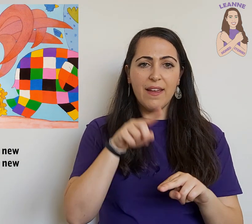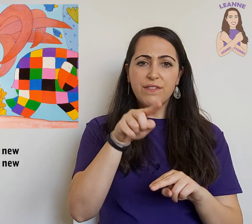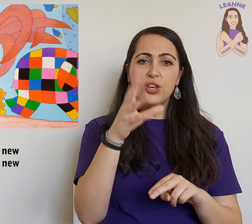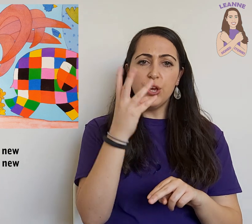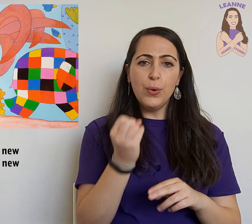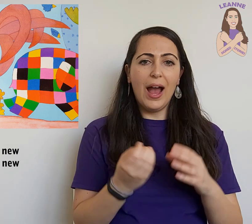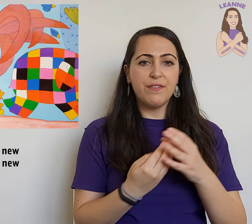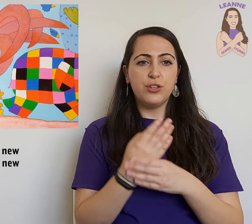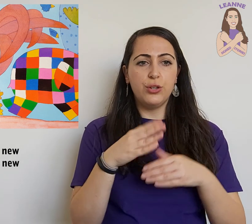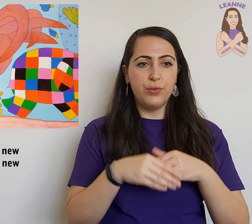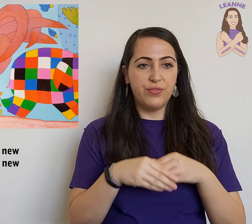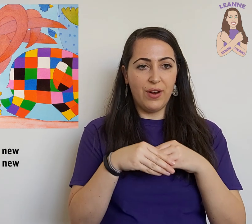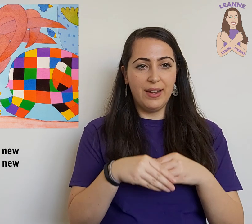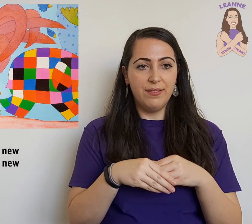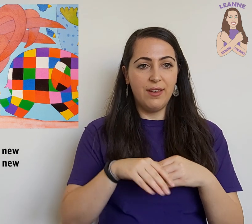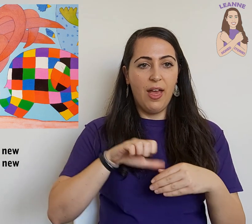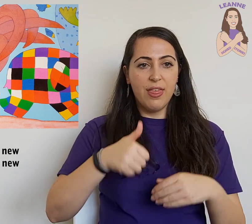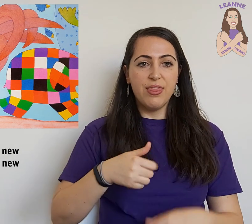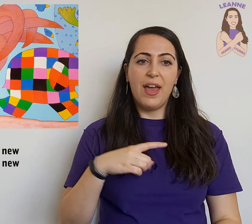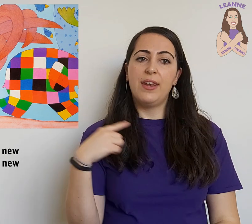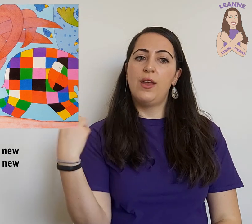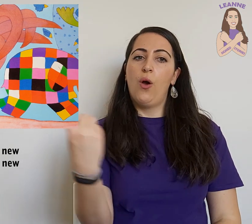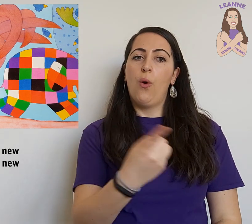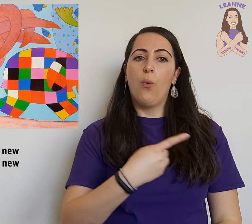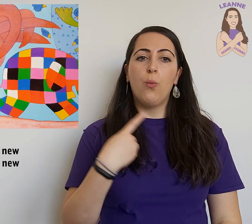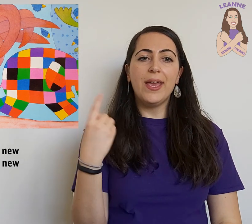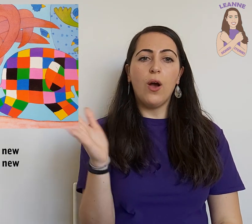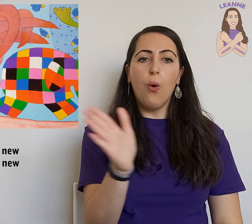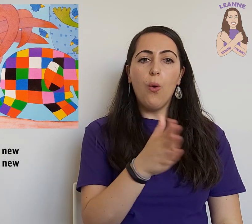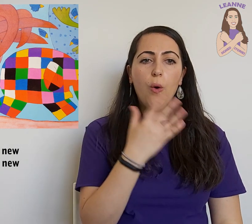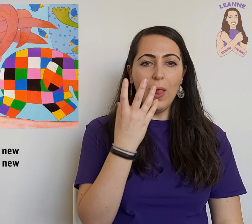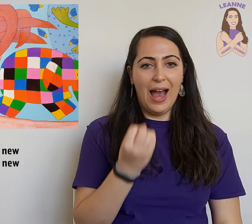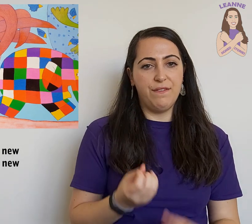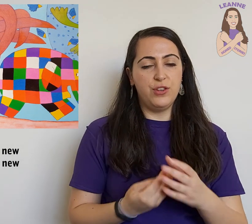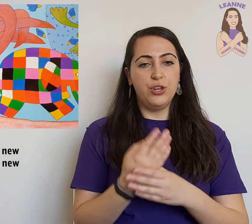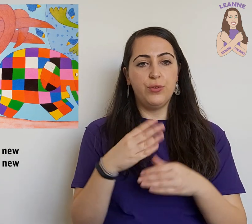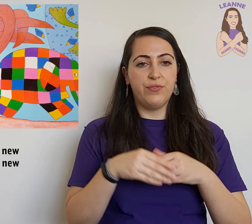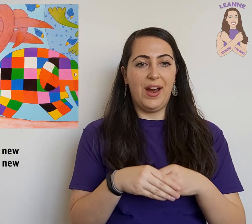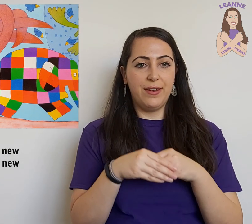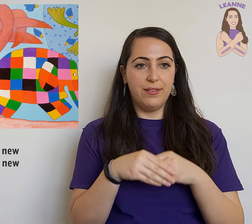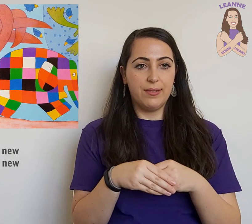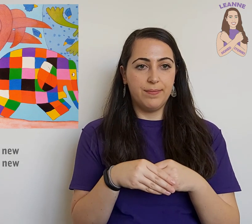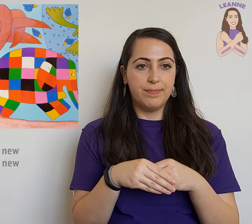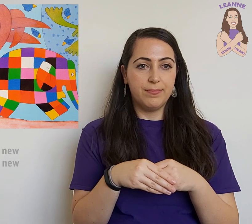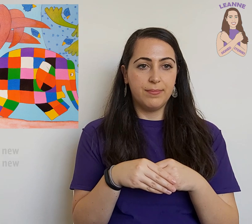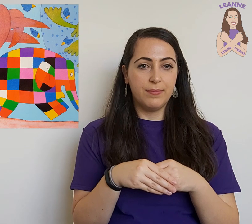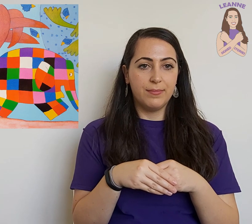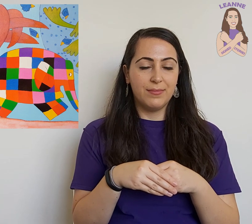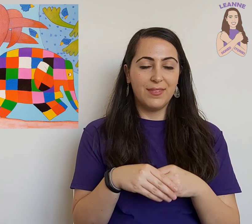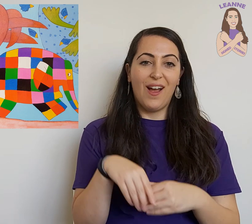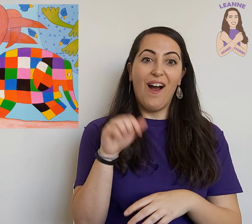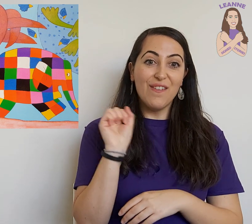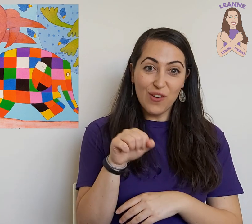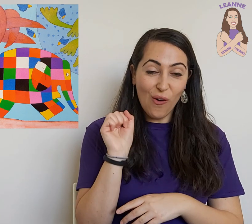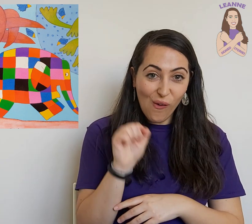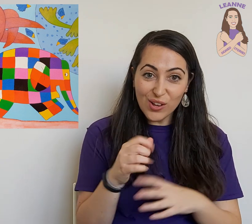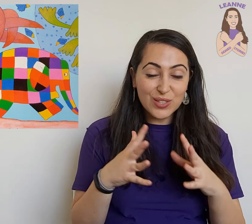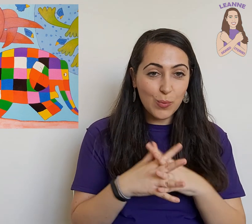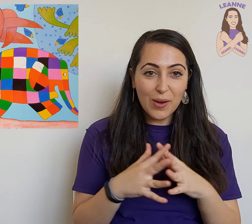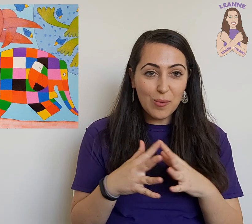you have a new friend, then we all have a new friend. Of course, Wilbur.